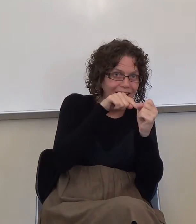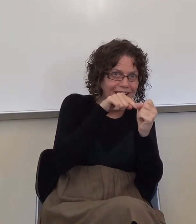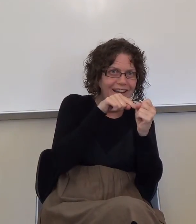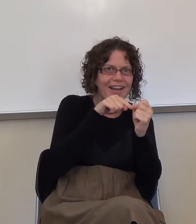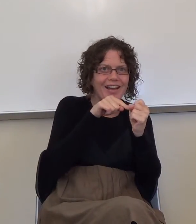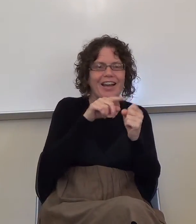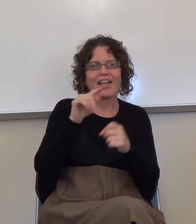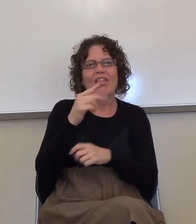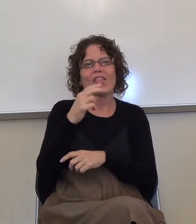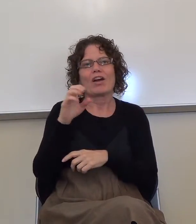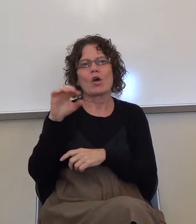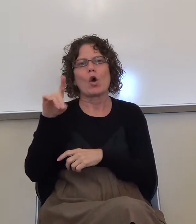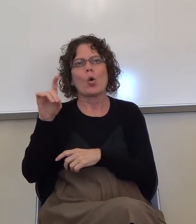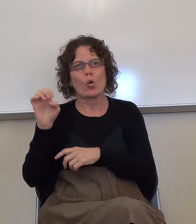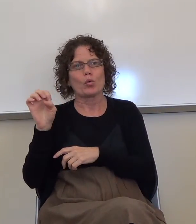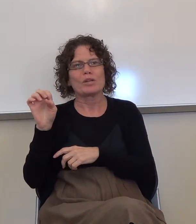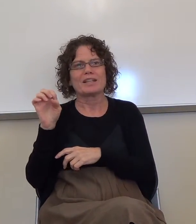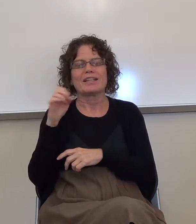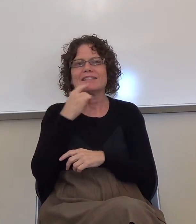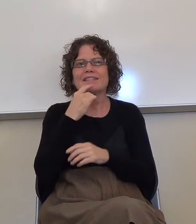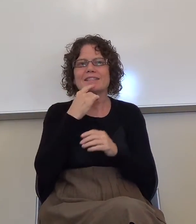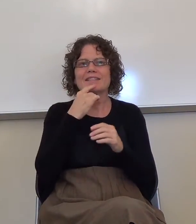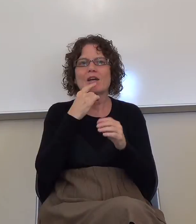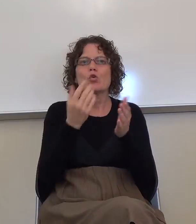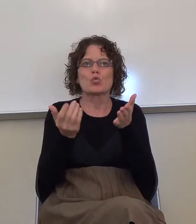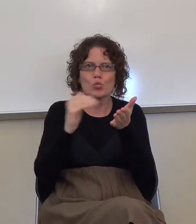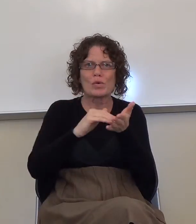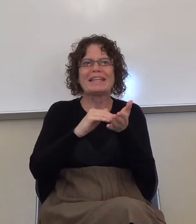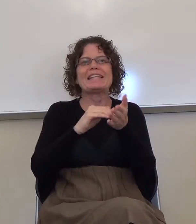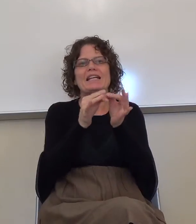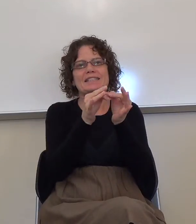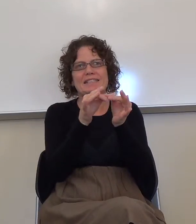It's restated twice. So, what does decipher mean?